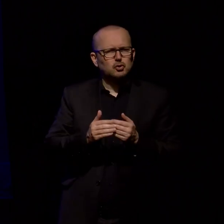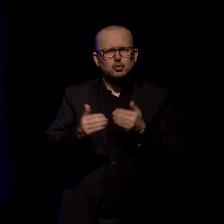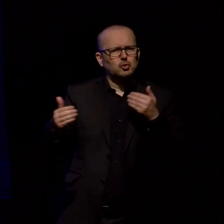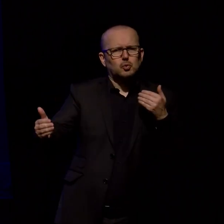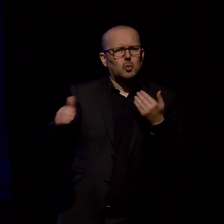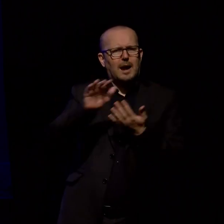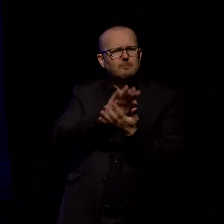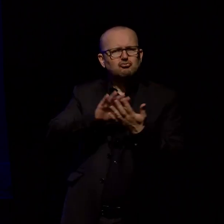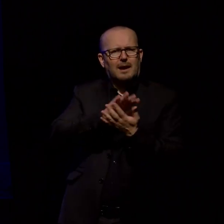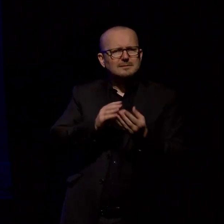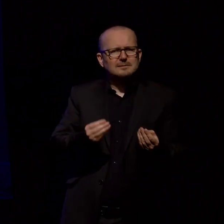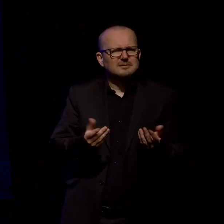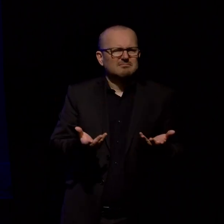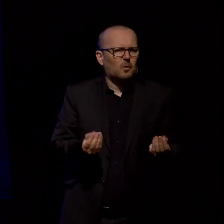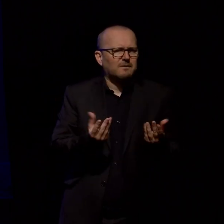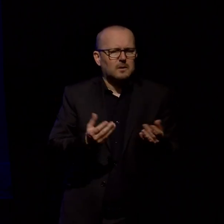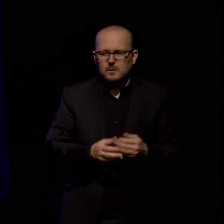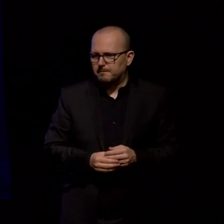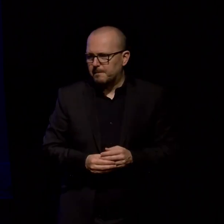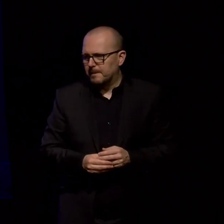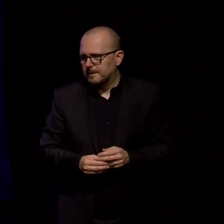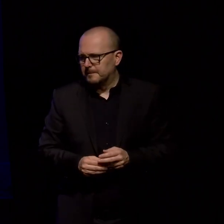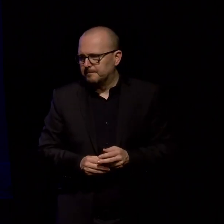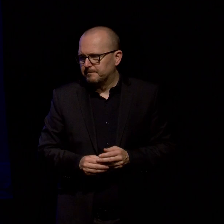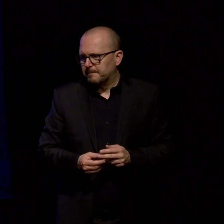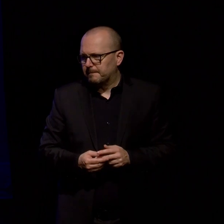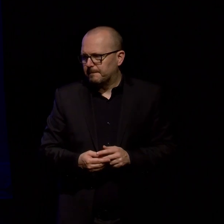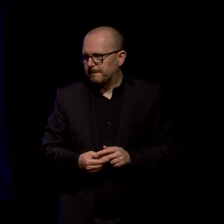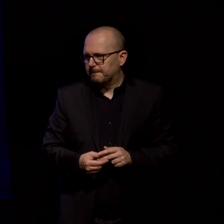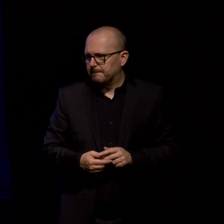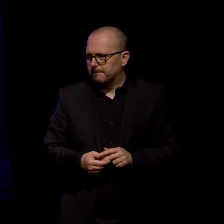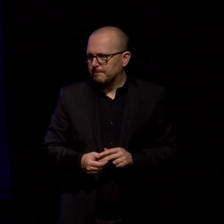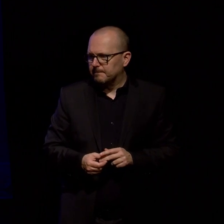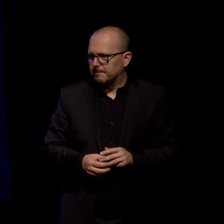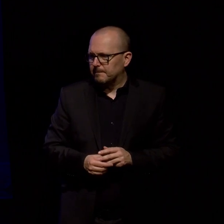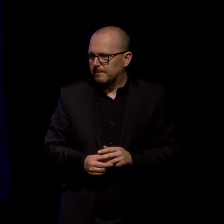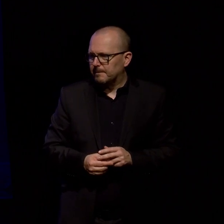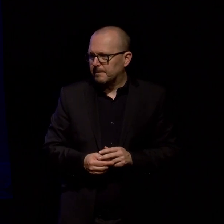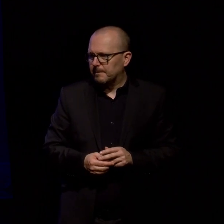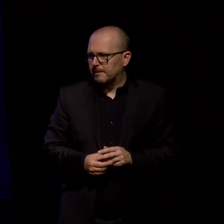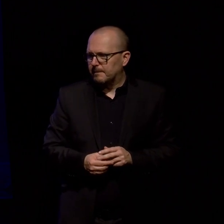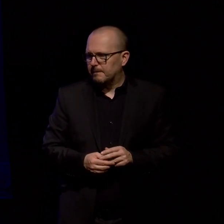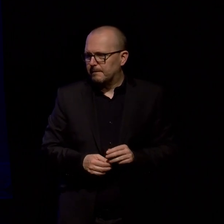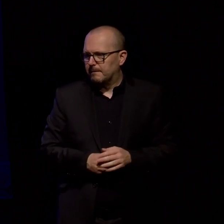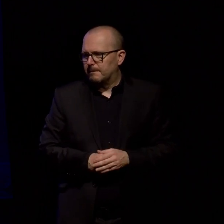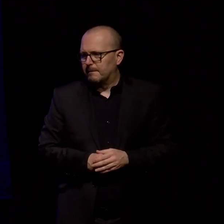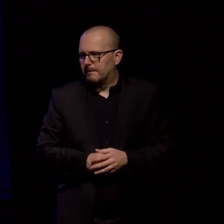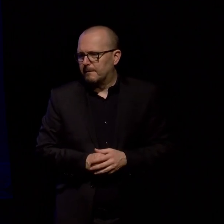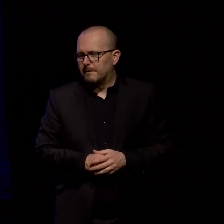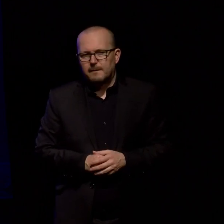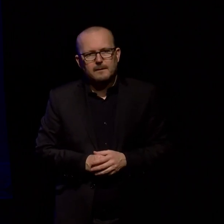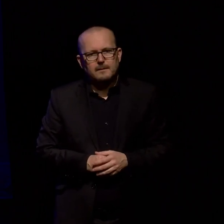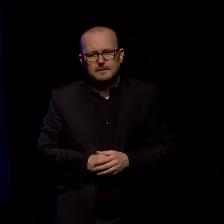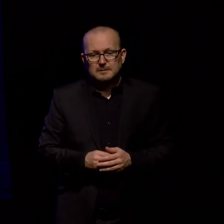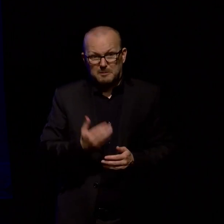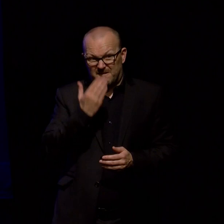high level descriptions this is something else that I tried and this is the only one that I wish that you could read some of you may be able to